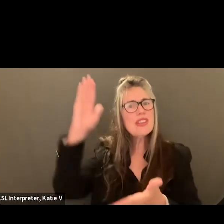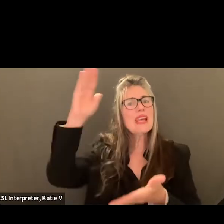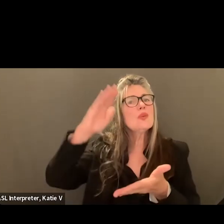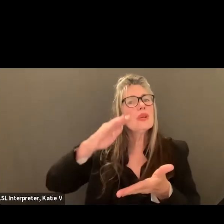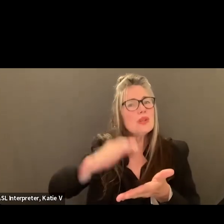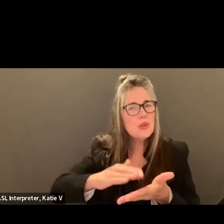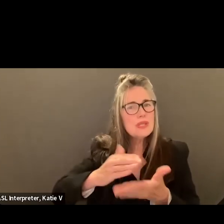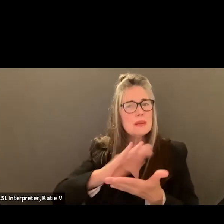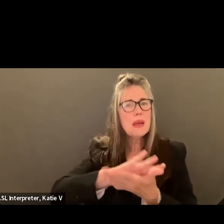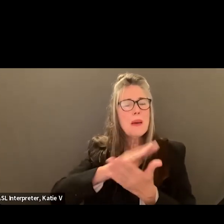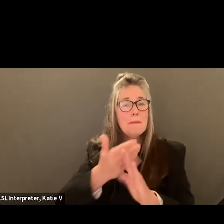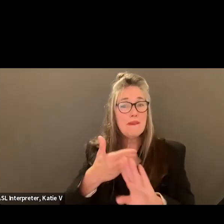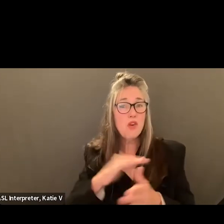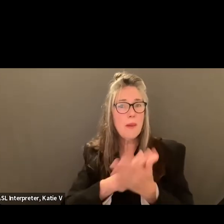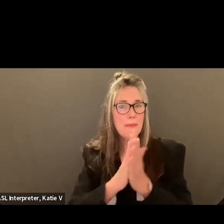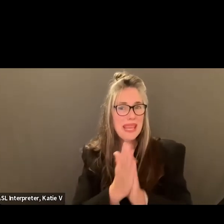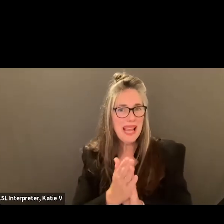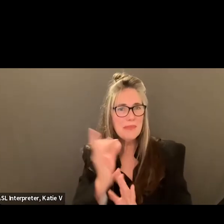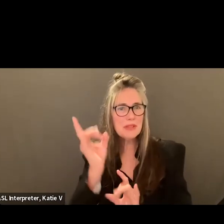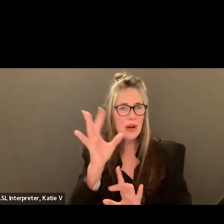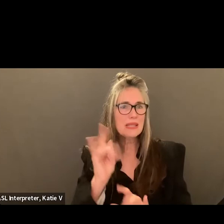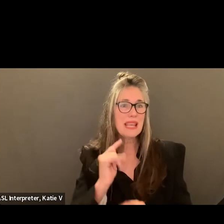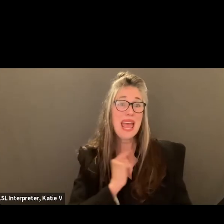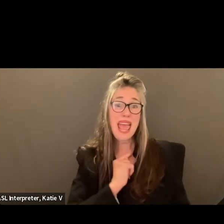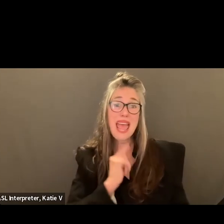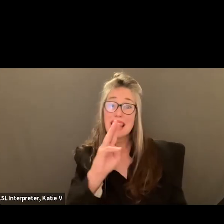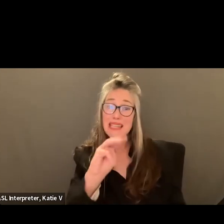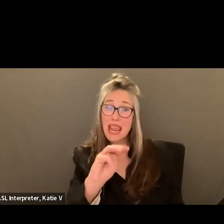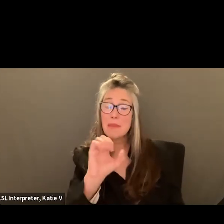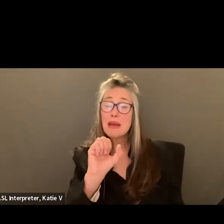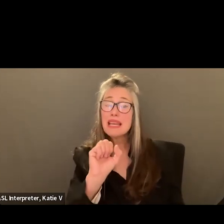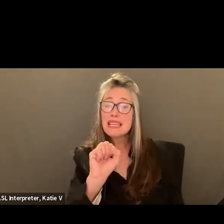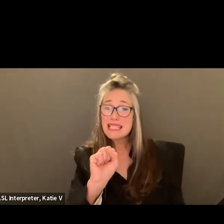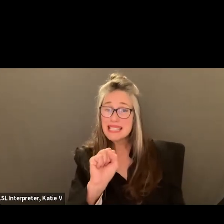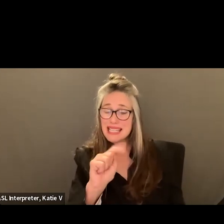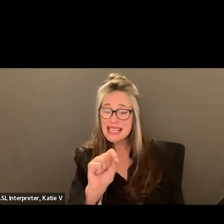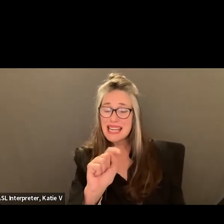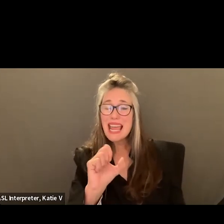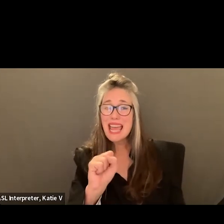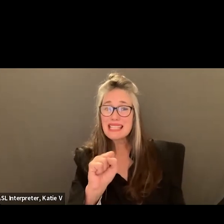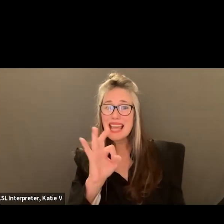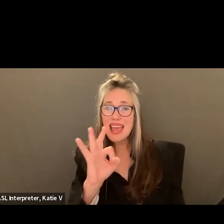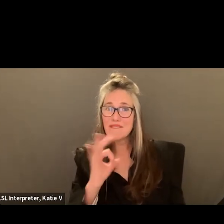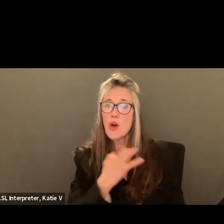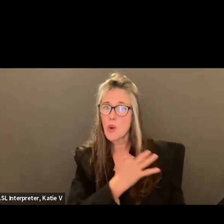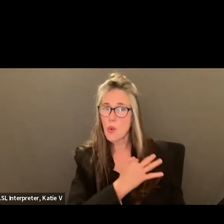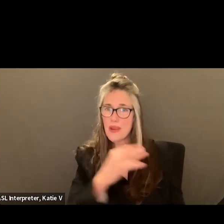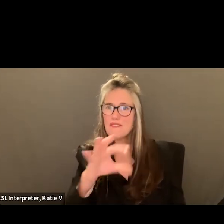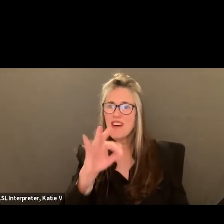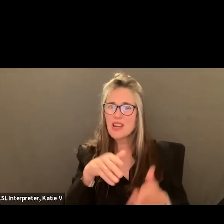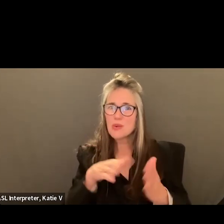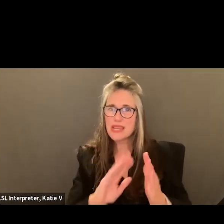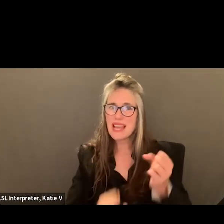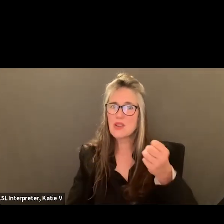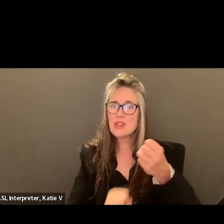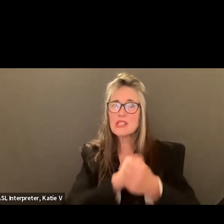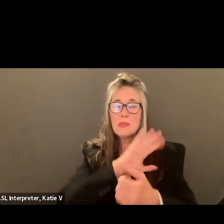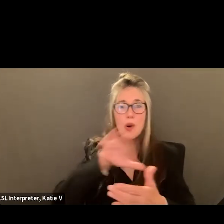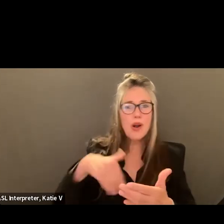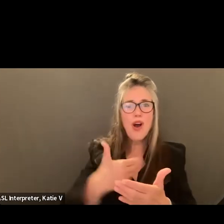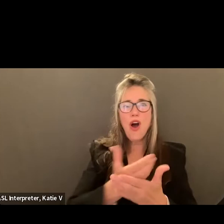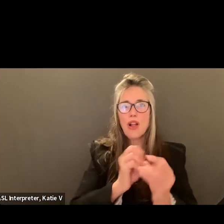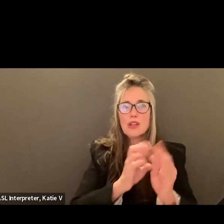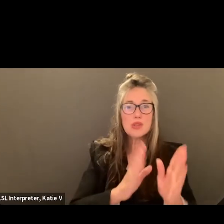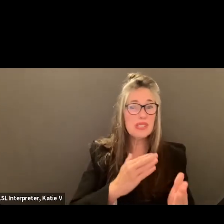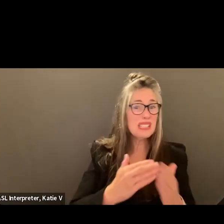that practice of MTSS that we identify ways for all staff to support wellness for students. And so although it may not rise to a level of a clinical